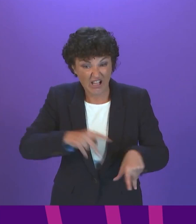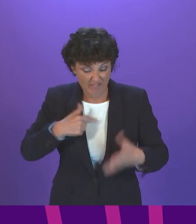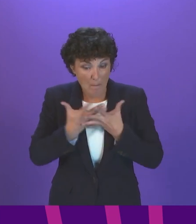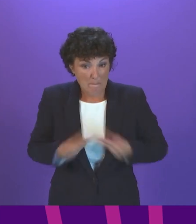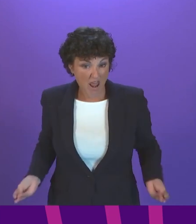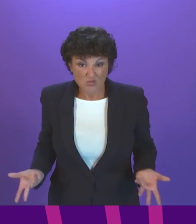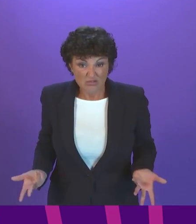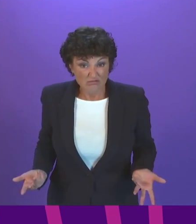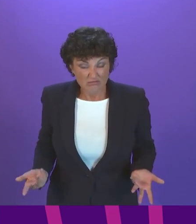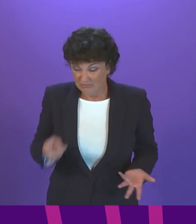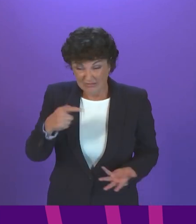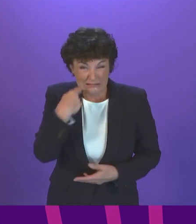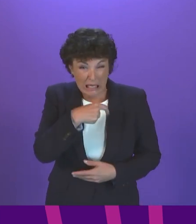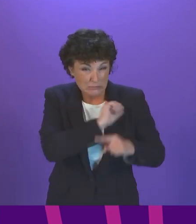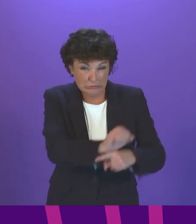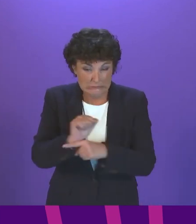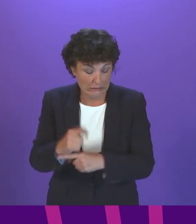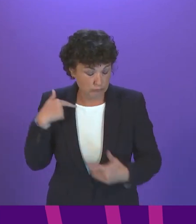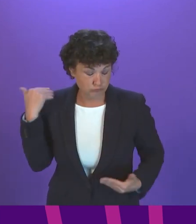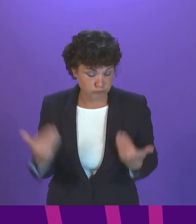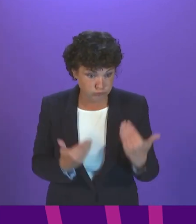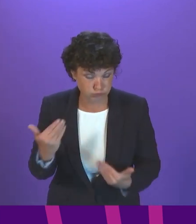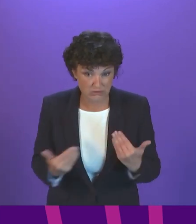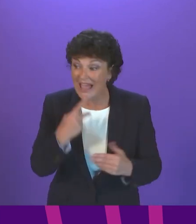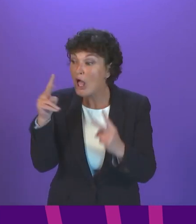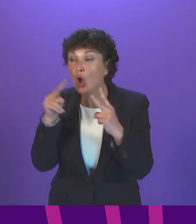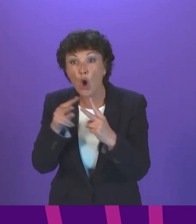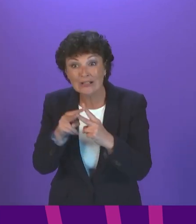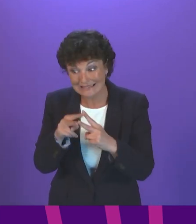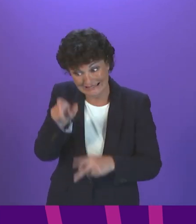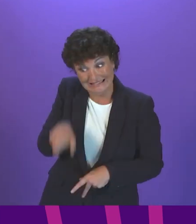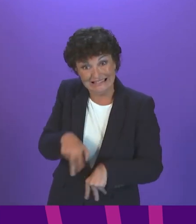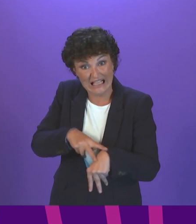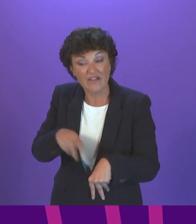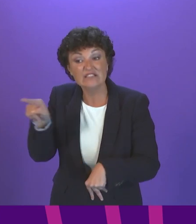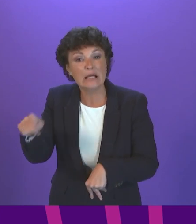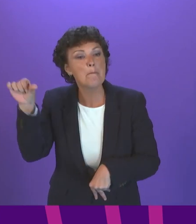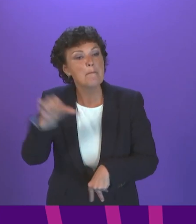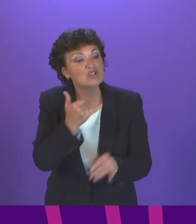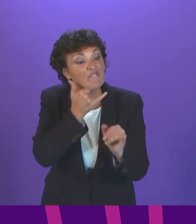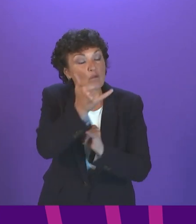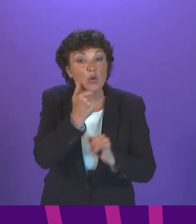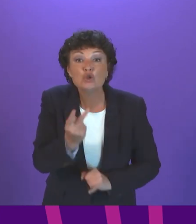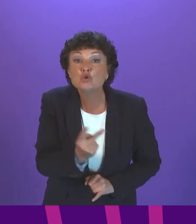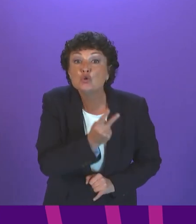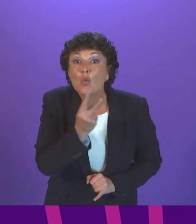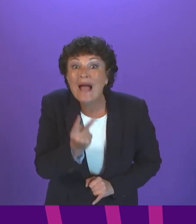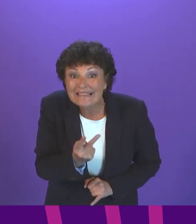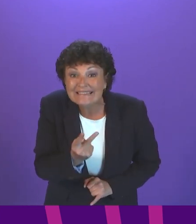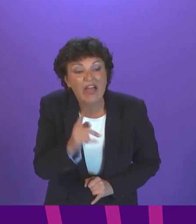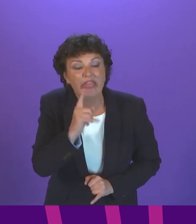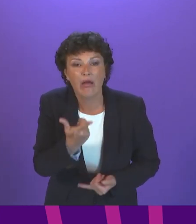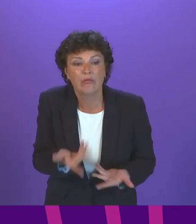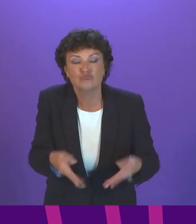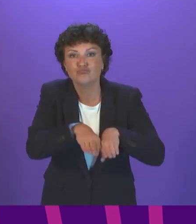Test and Protect is stretched to breaking point, with reports of contact tracers being told only to make two calls before closing a case in order to get through the volume of calls.